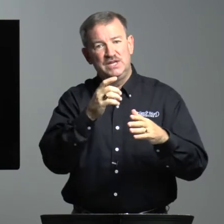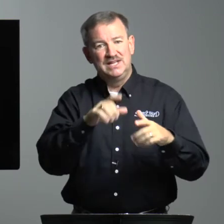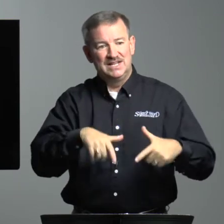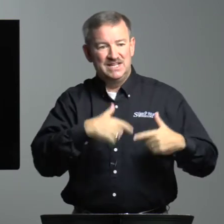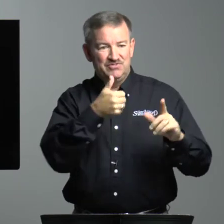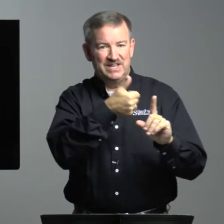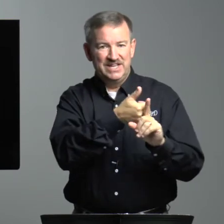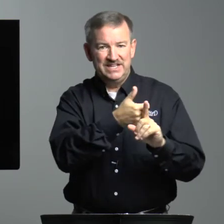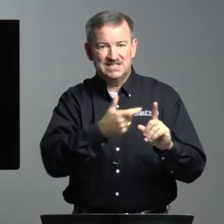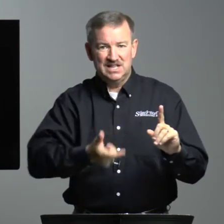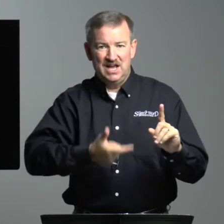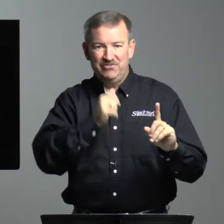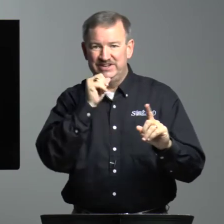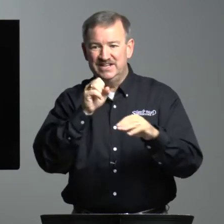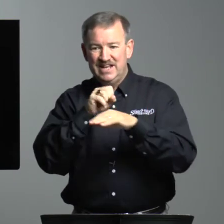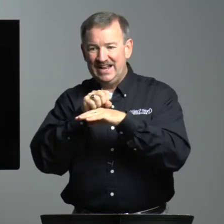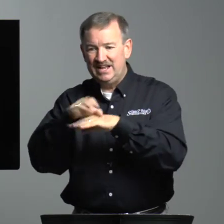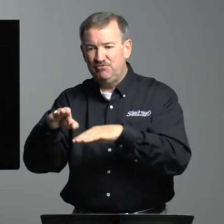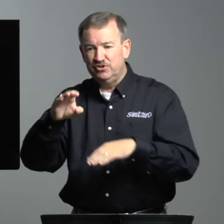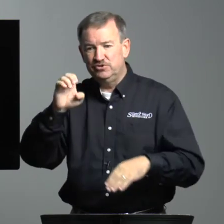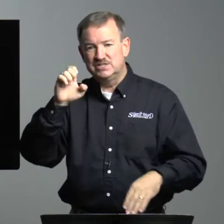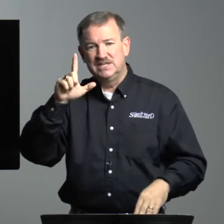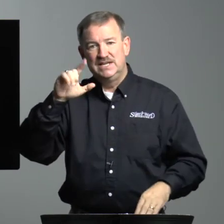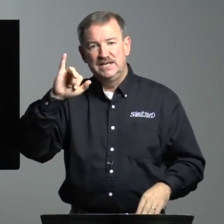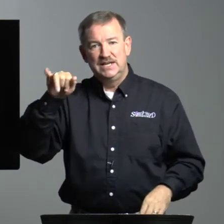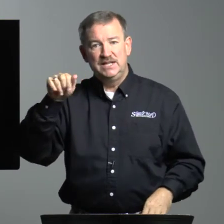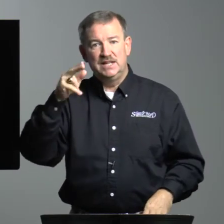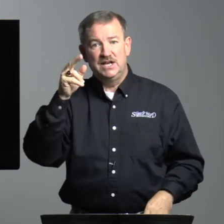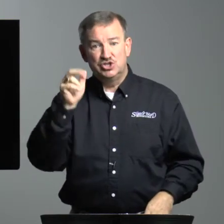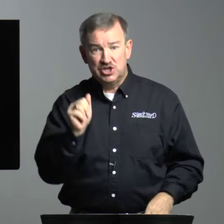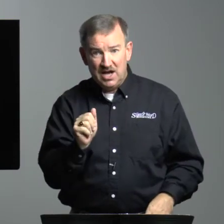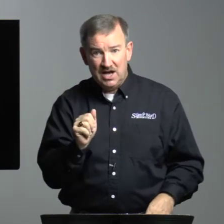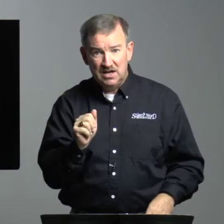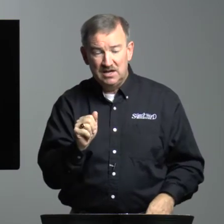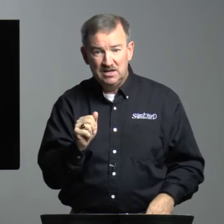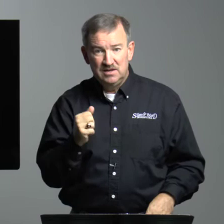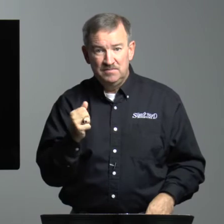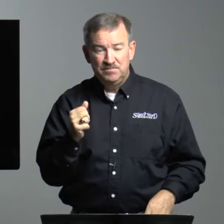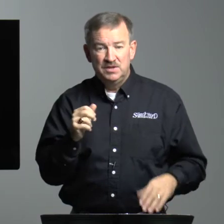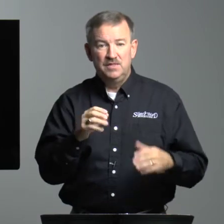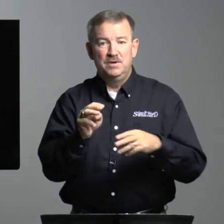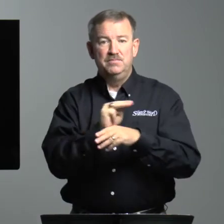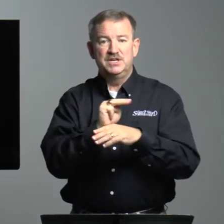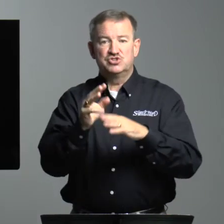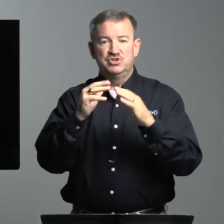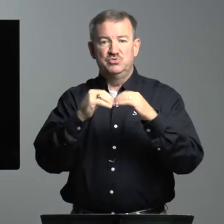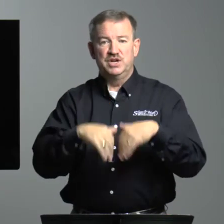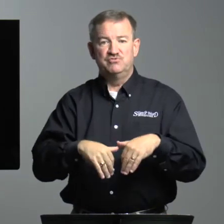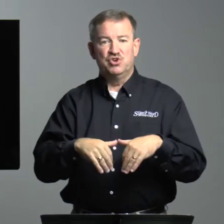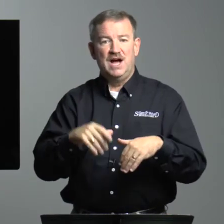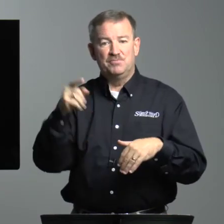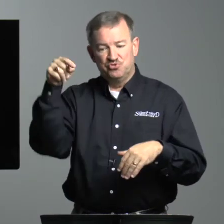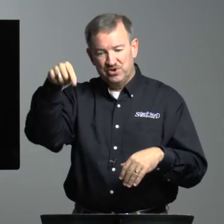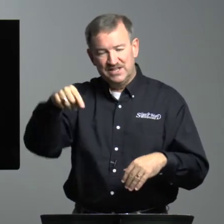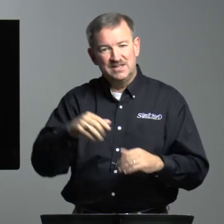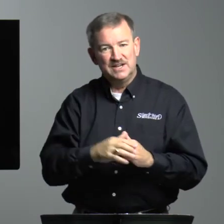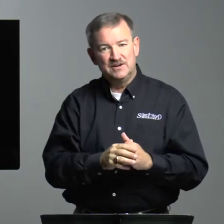lived his life and did not influence Elisha, the ministry would have dropped right there.